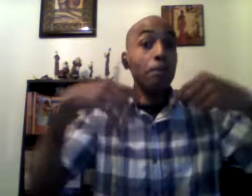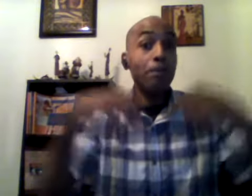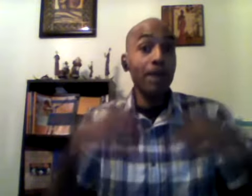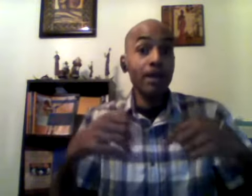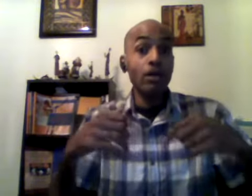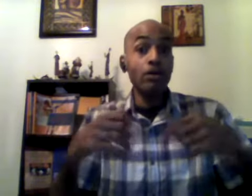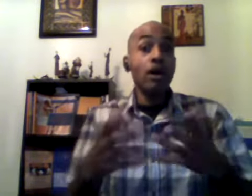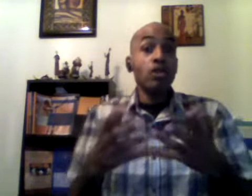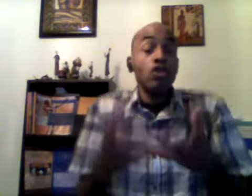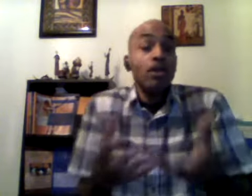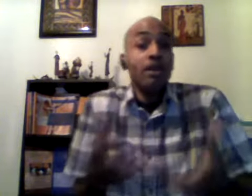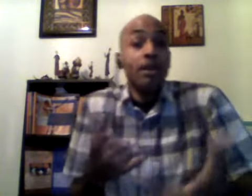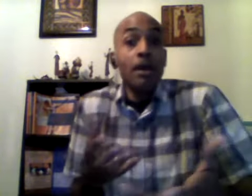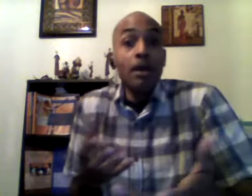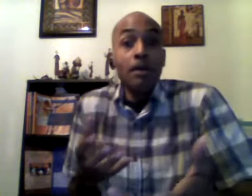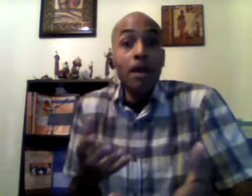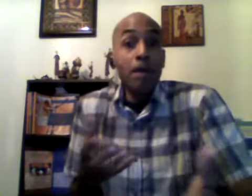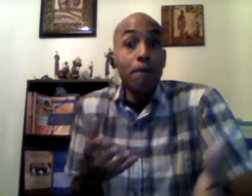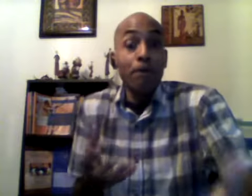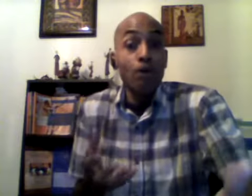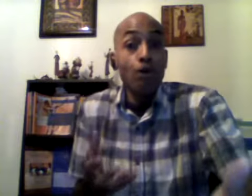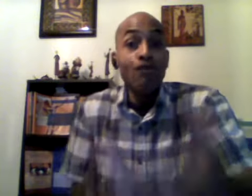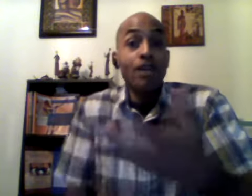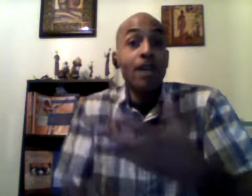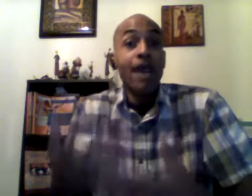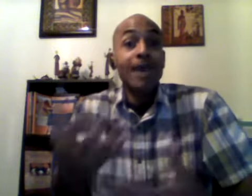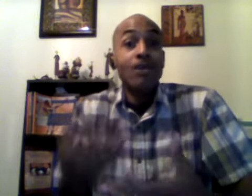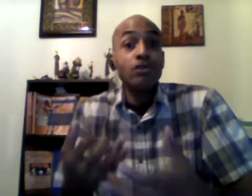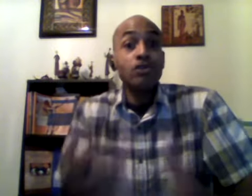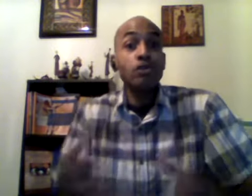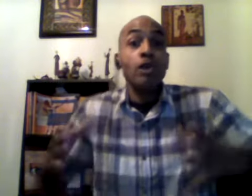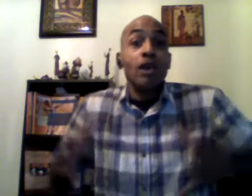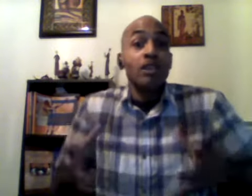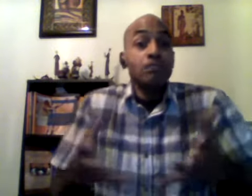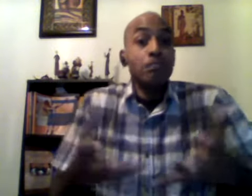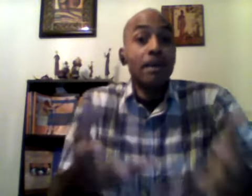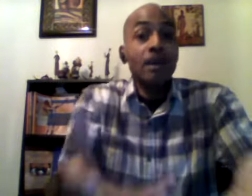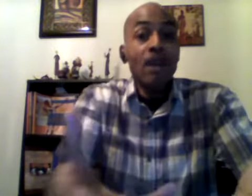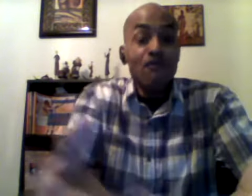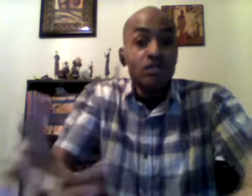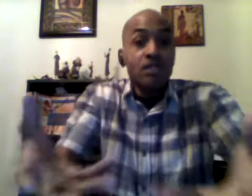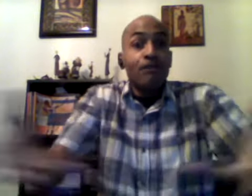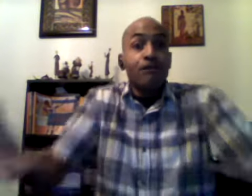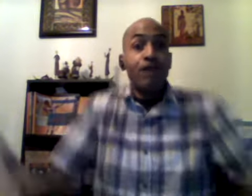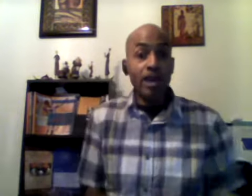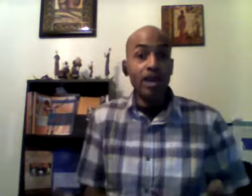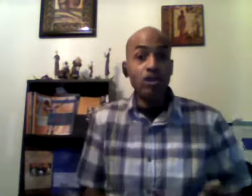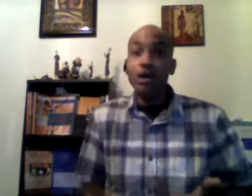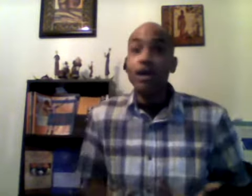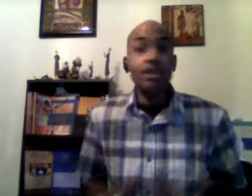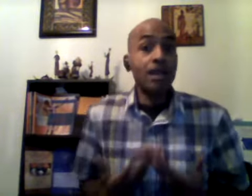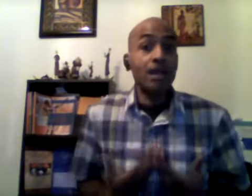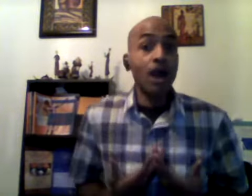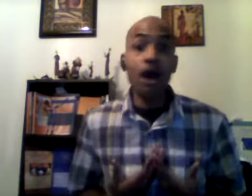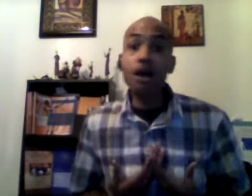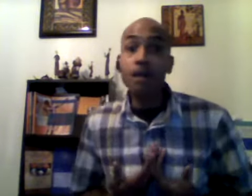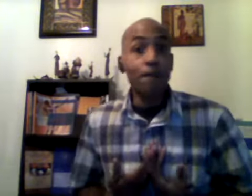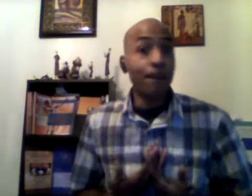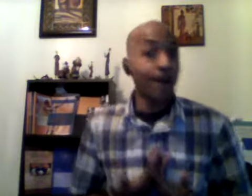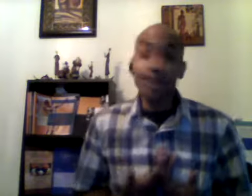build you can improve and add on to this magnificent vehicle that god well that